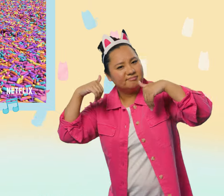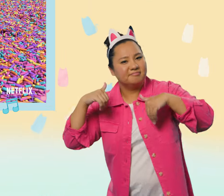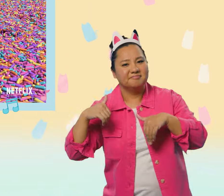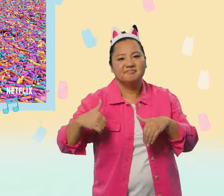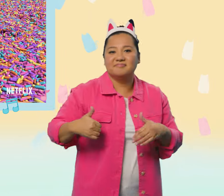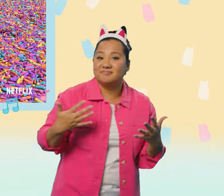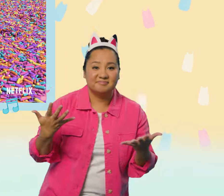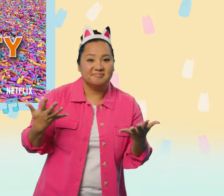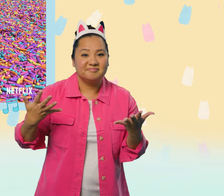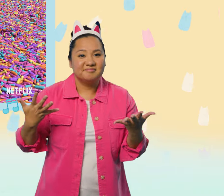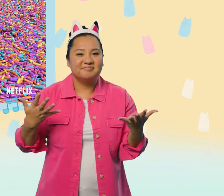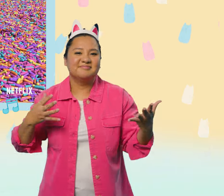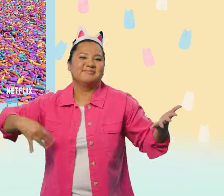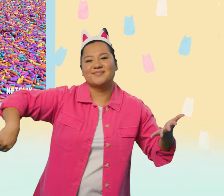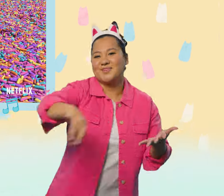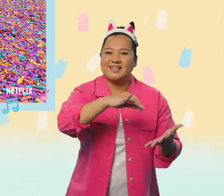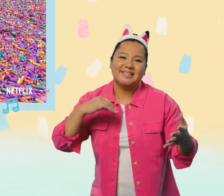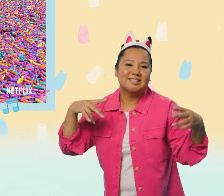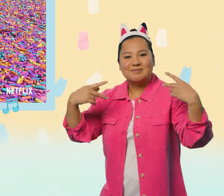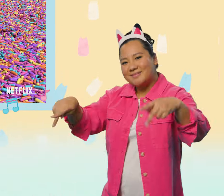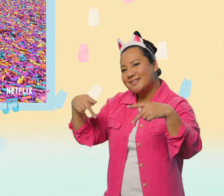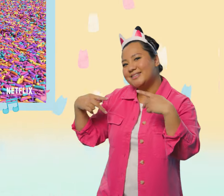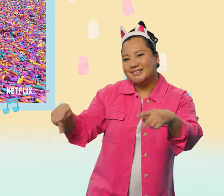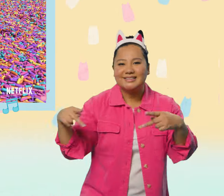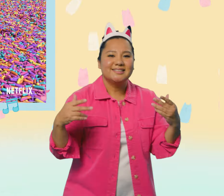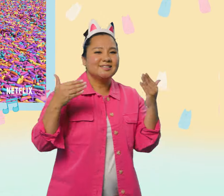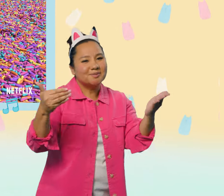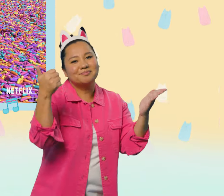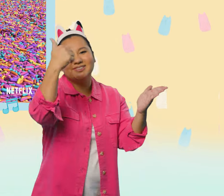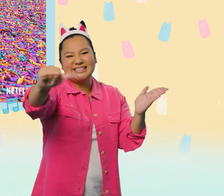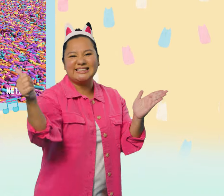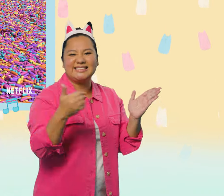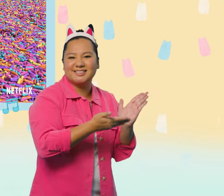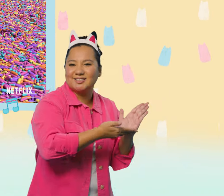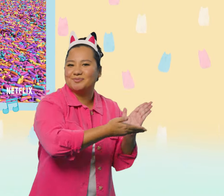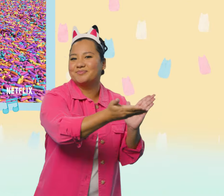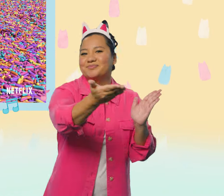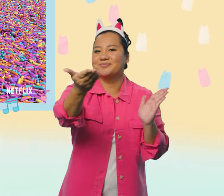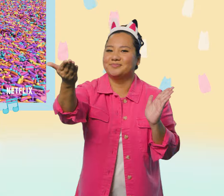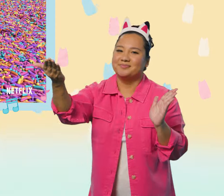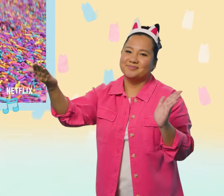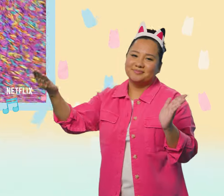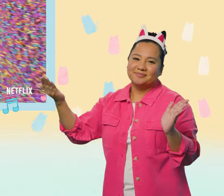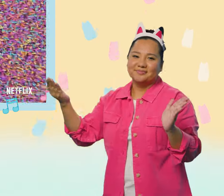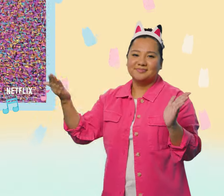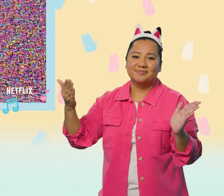in, it's a sprinkle party! Help yourself to anything you find! It's